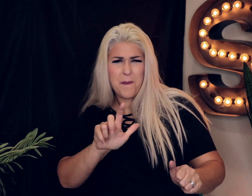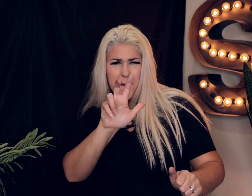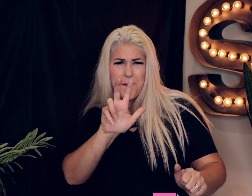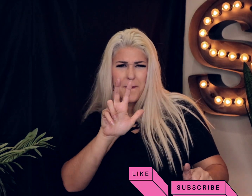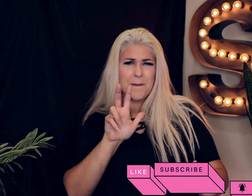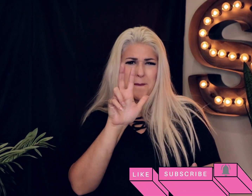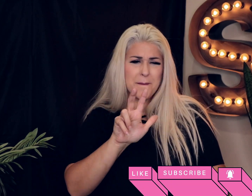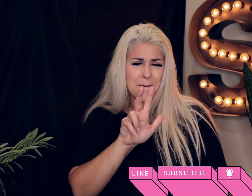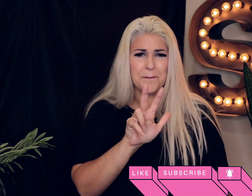bell